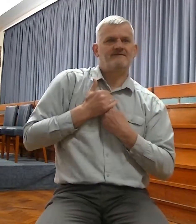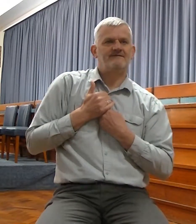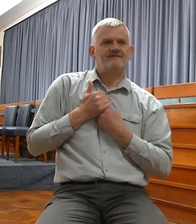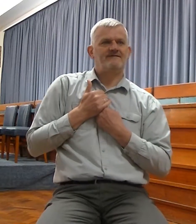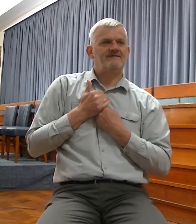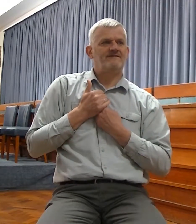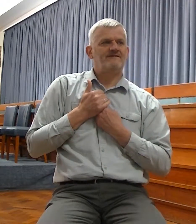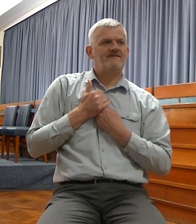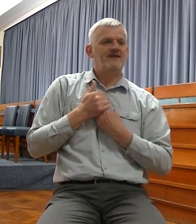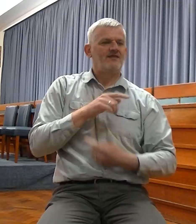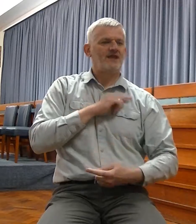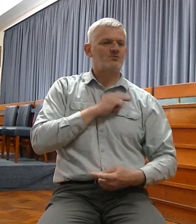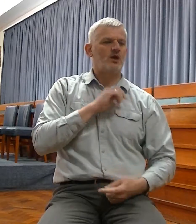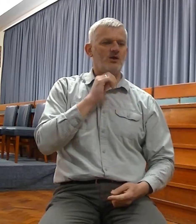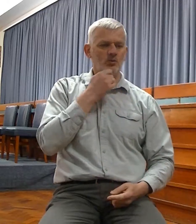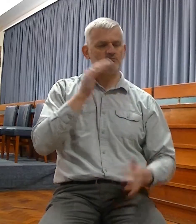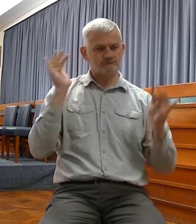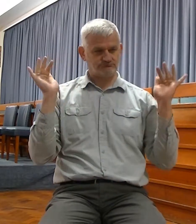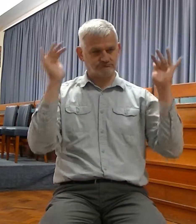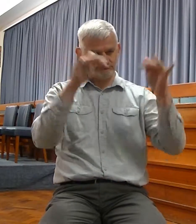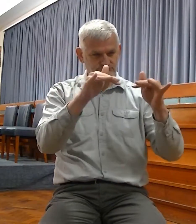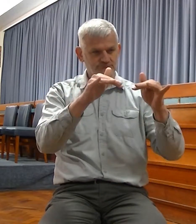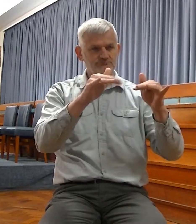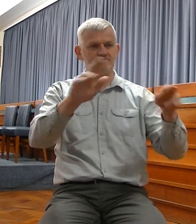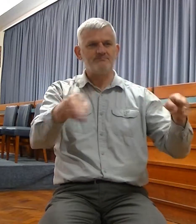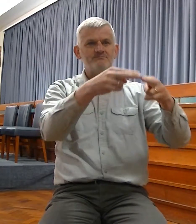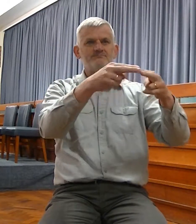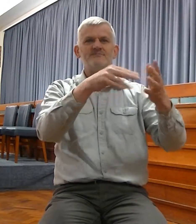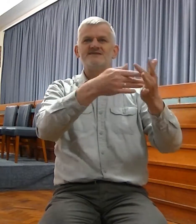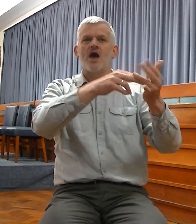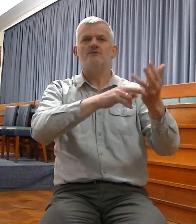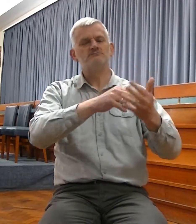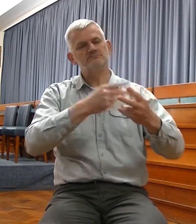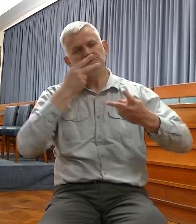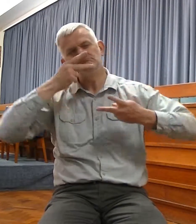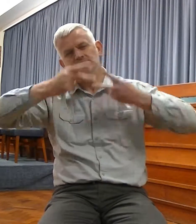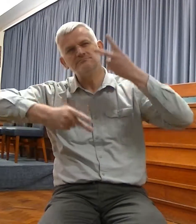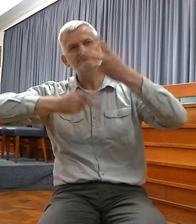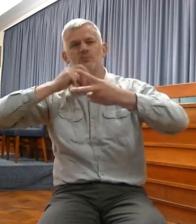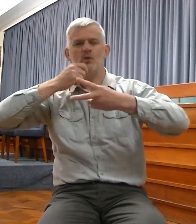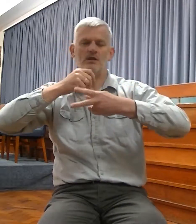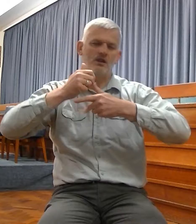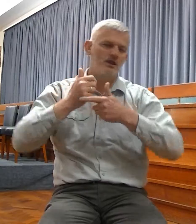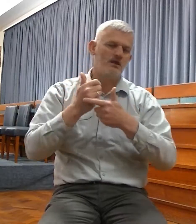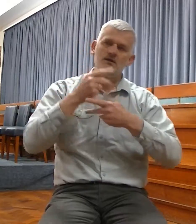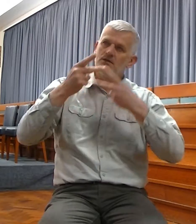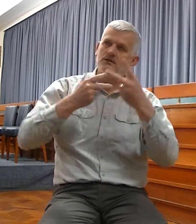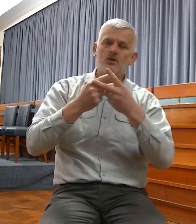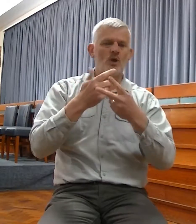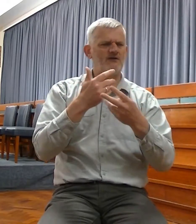sing in the height of Zion, and shall flow together to the goodness of the Lord, for wheat, and for wine, and for